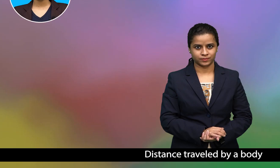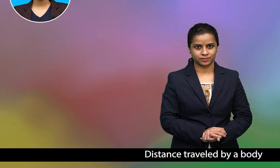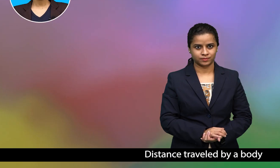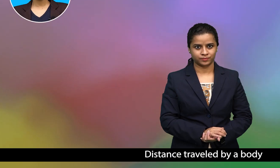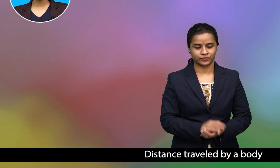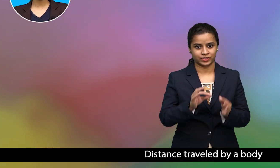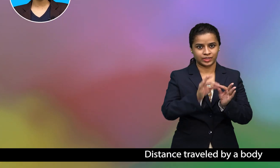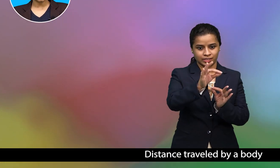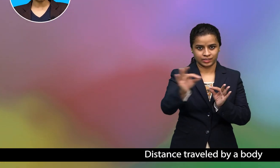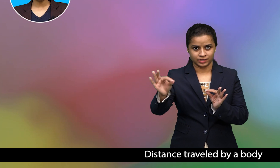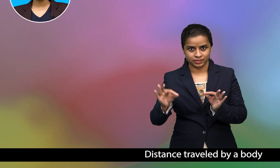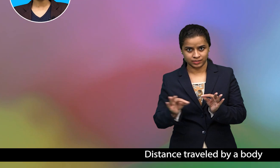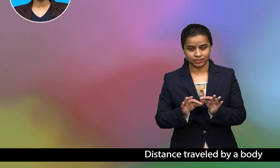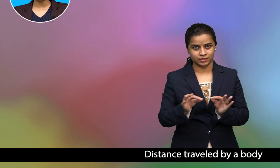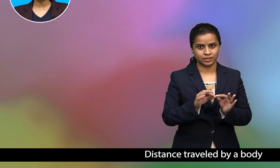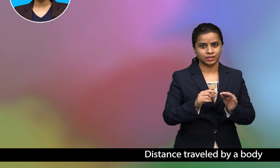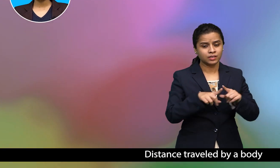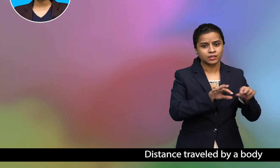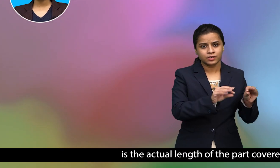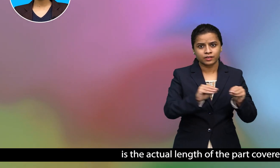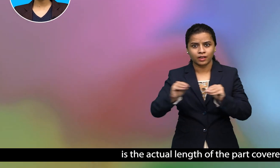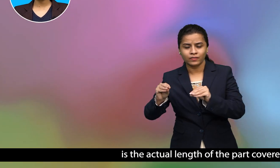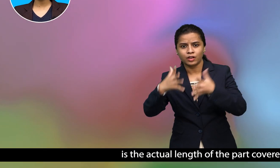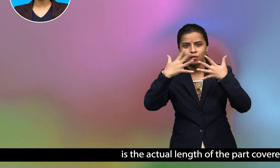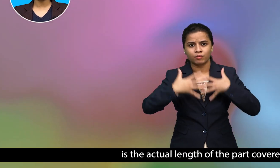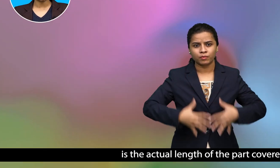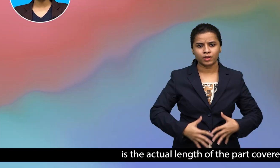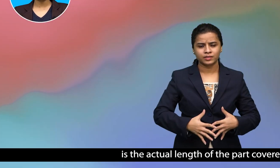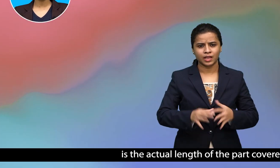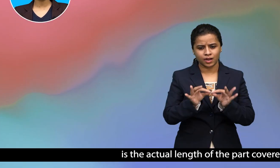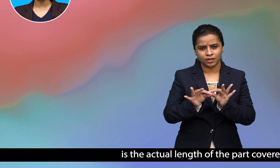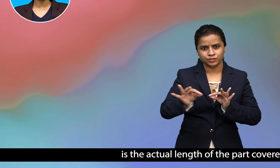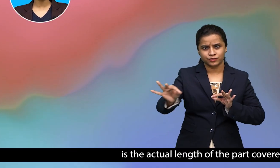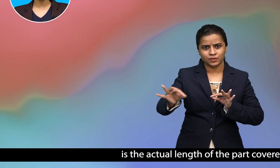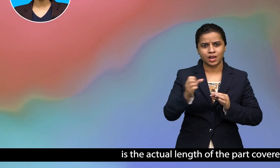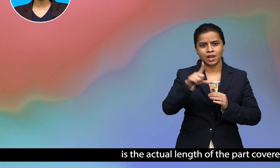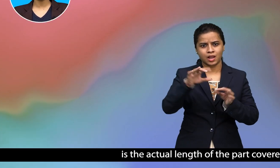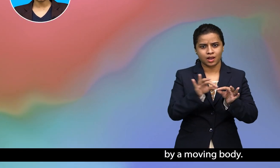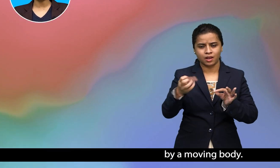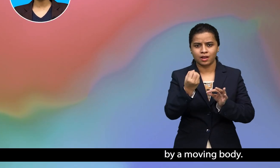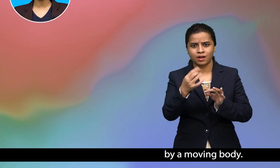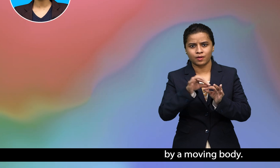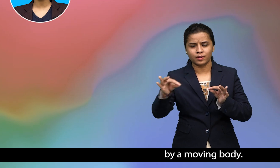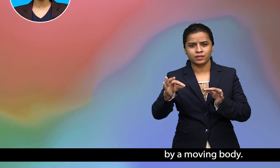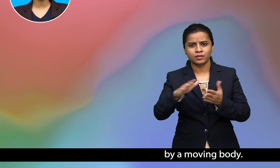distance traveled by a body is the actual length of the path covered by a moving body